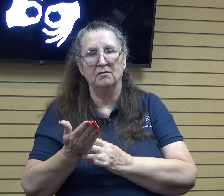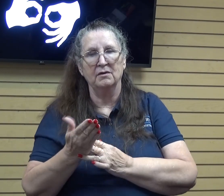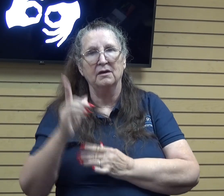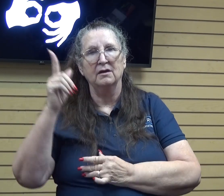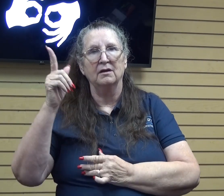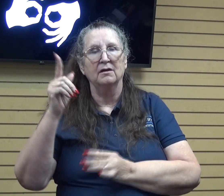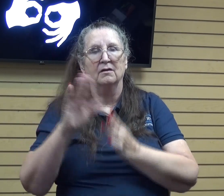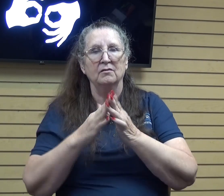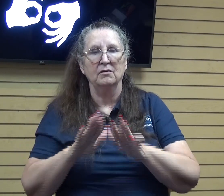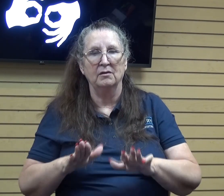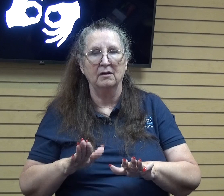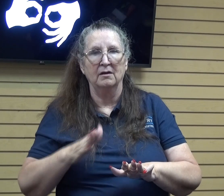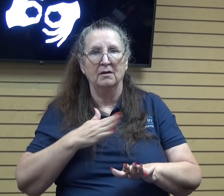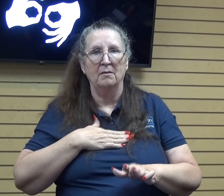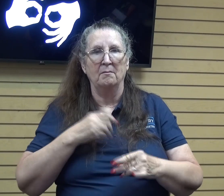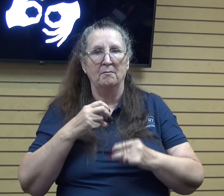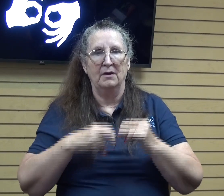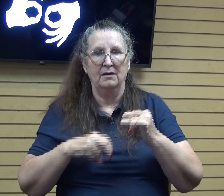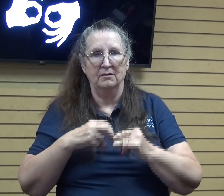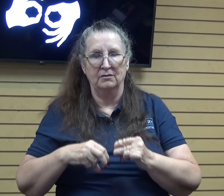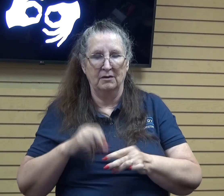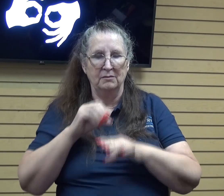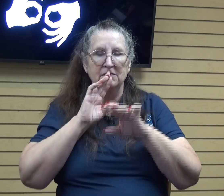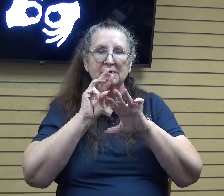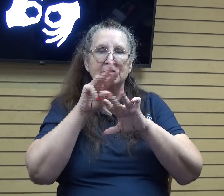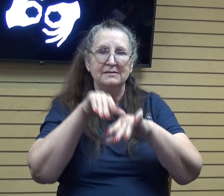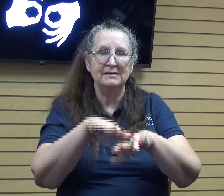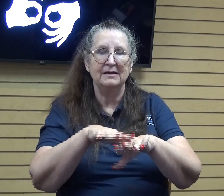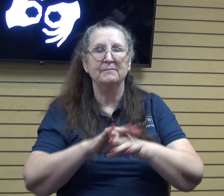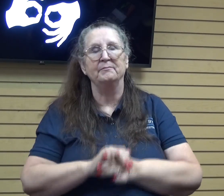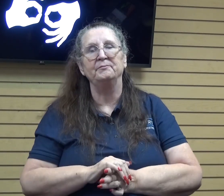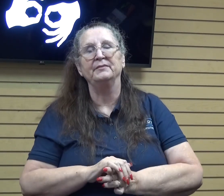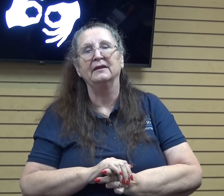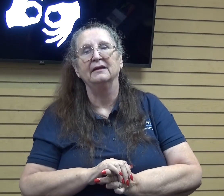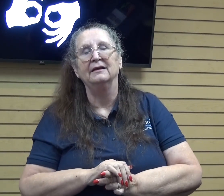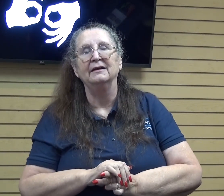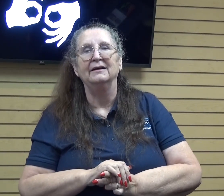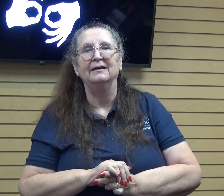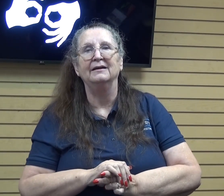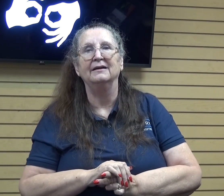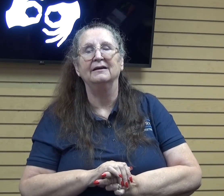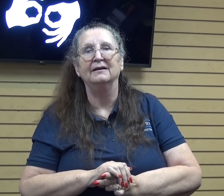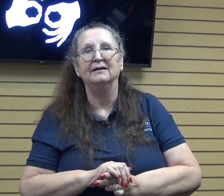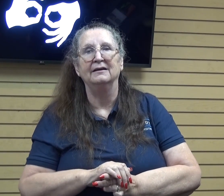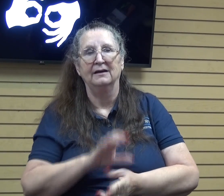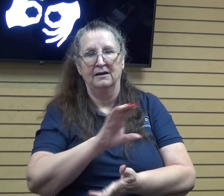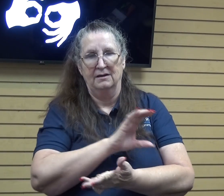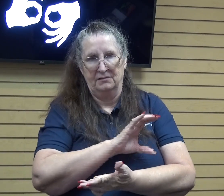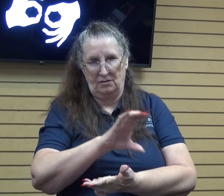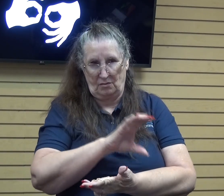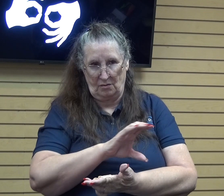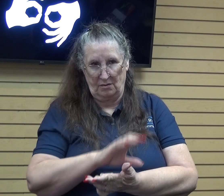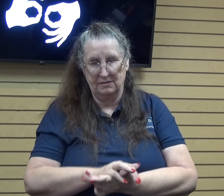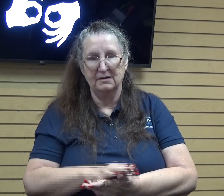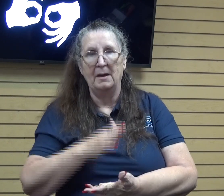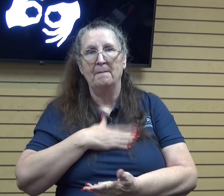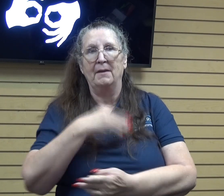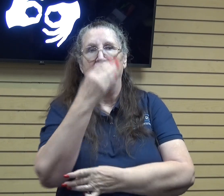peace in my troubled sea so the core the chorus goes to say my lighthouse my